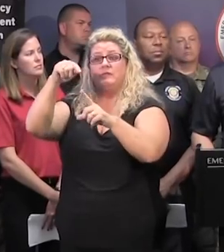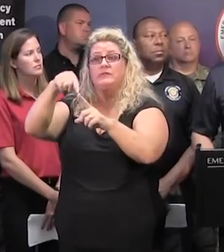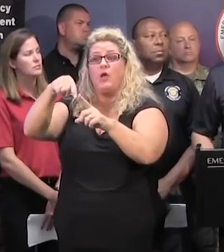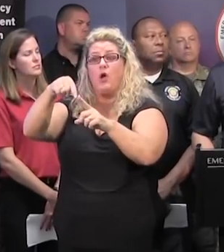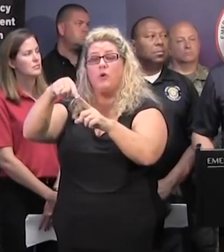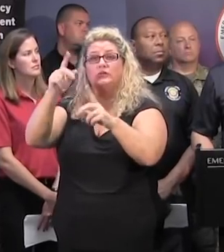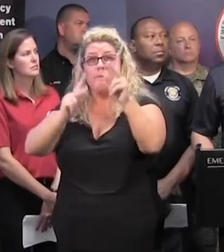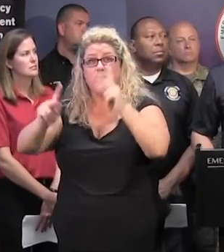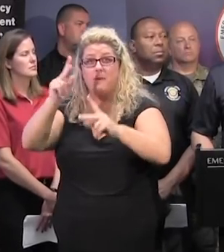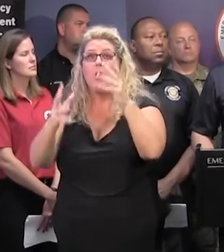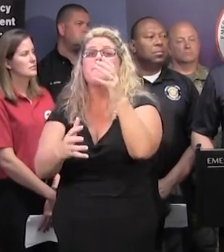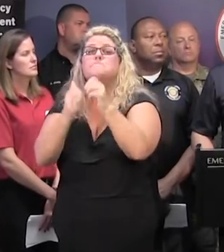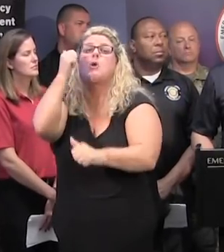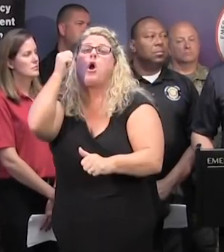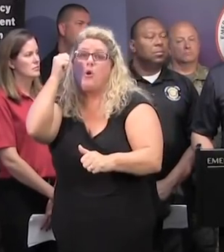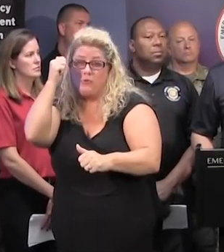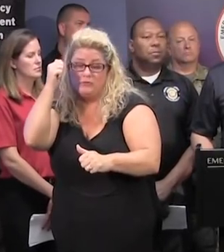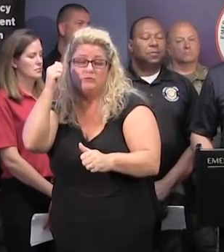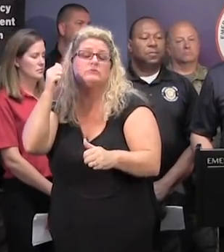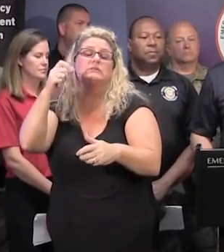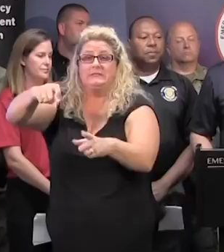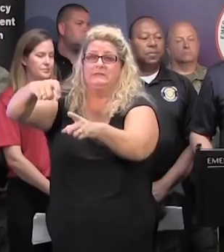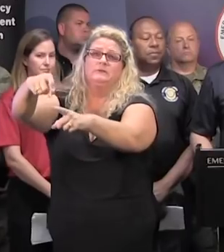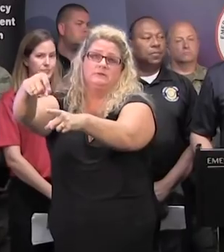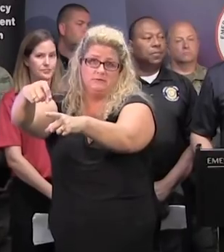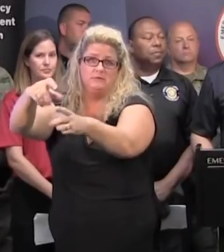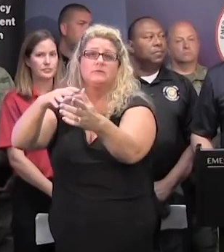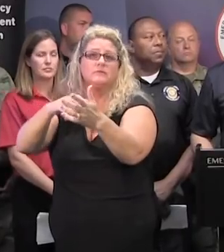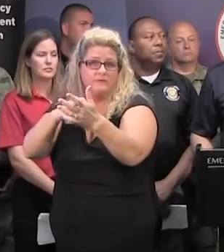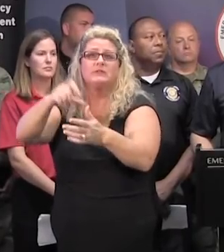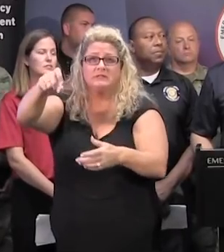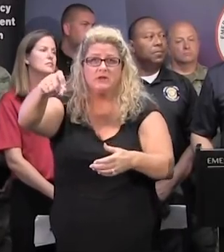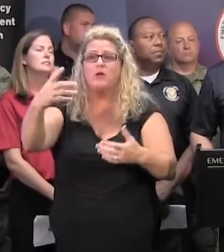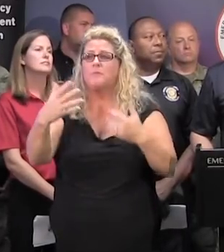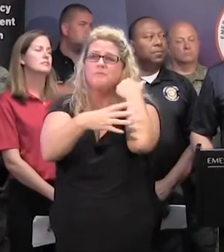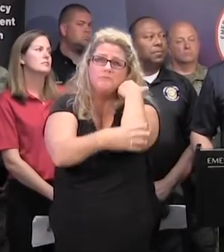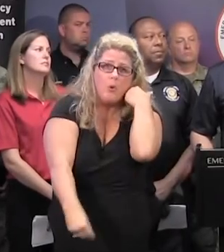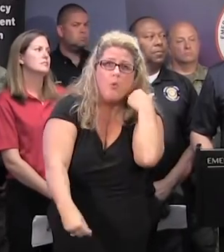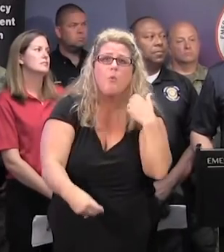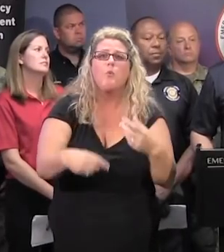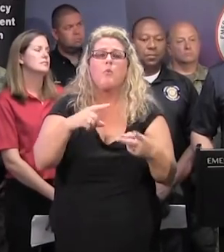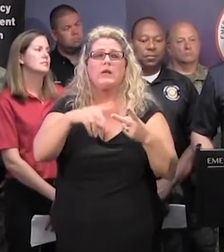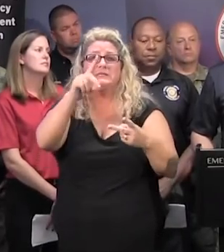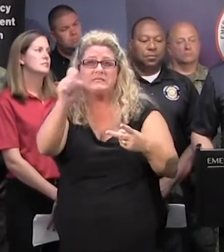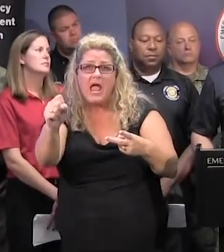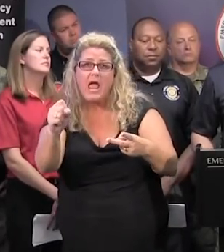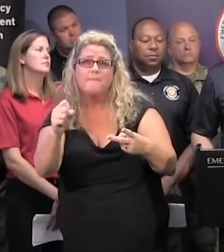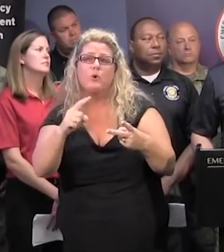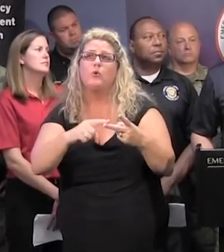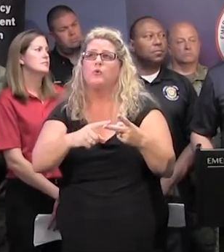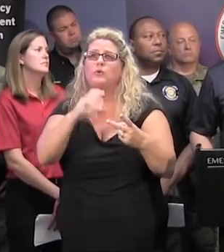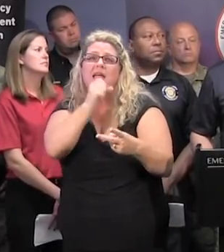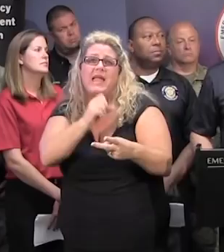vulnerable people in the state, primarily those individuals that are bottom third or poor. Or they are disabled and they're age